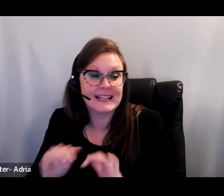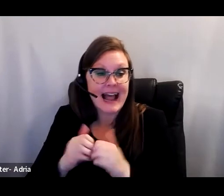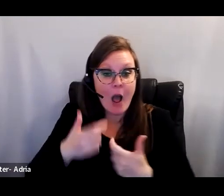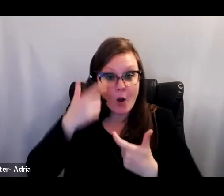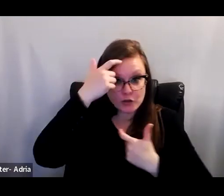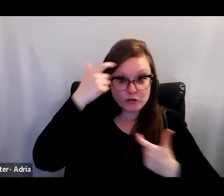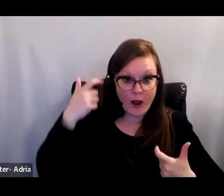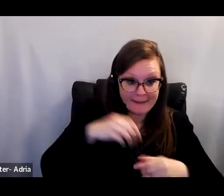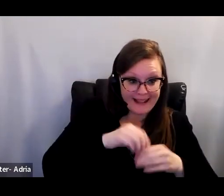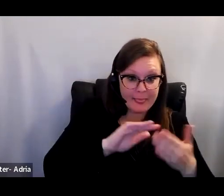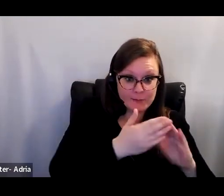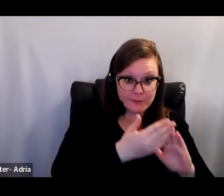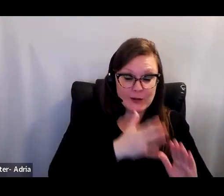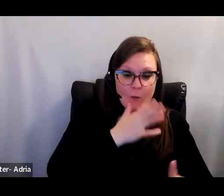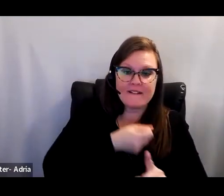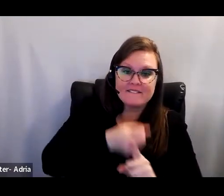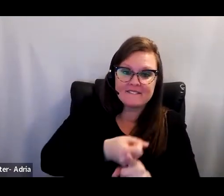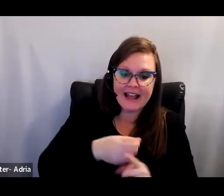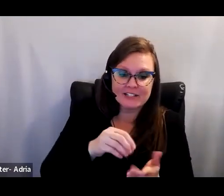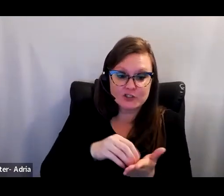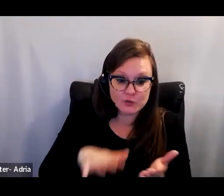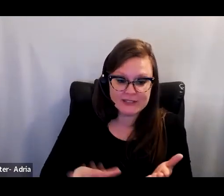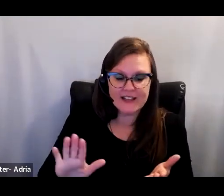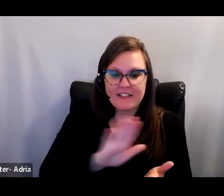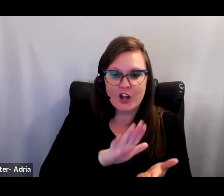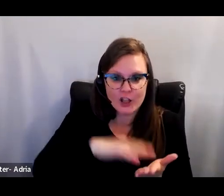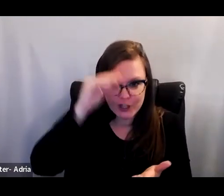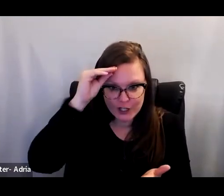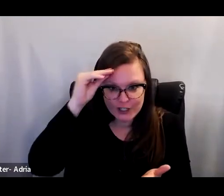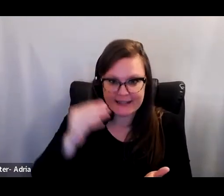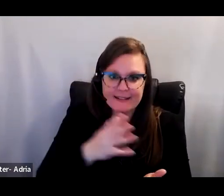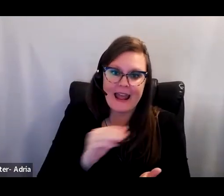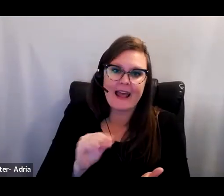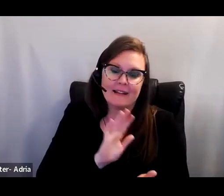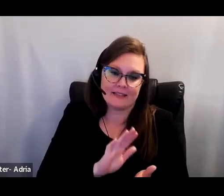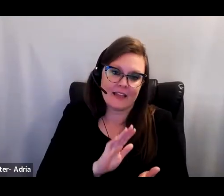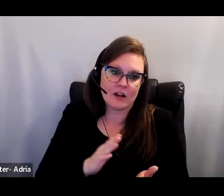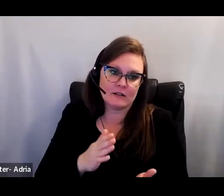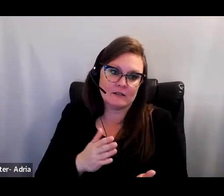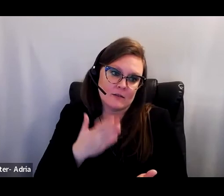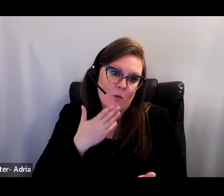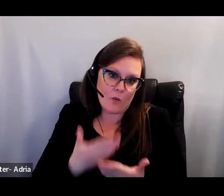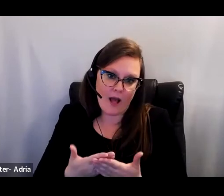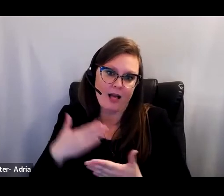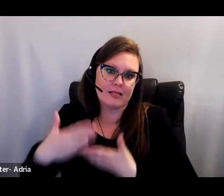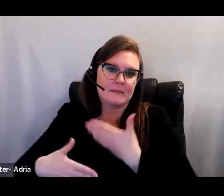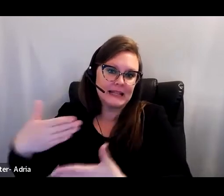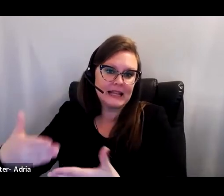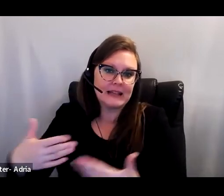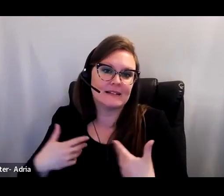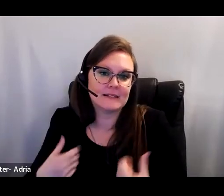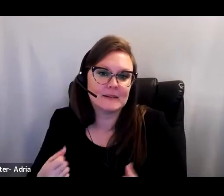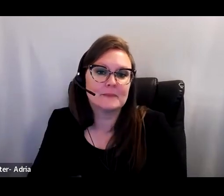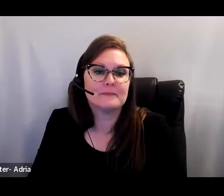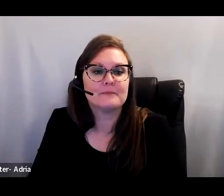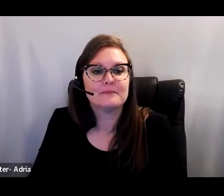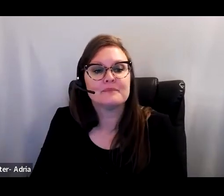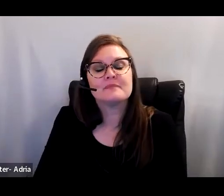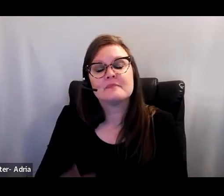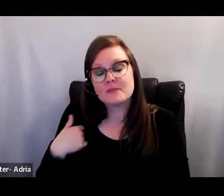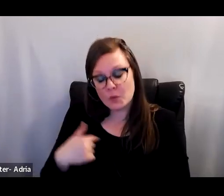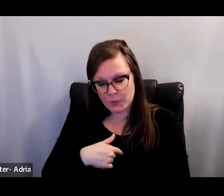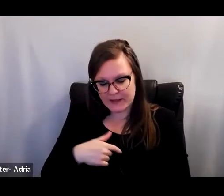is affecting students' learning and well-being. The nature of RPP work offers hope and promise in addressing equity concerns in real time